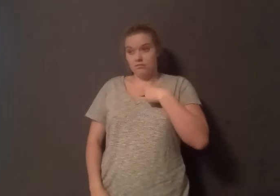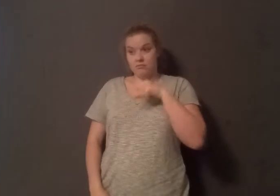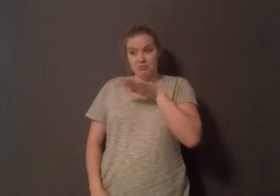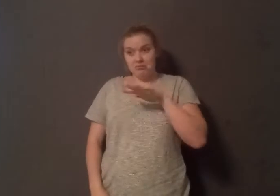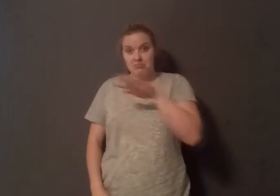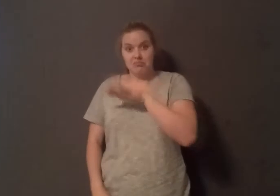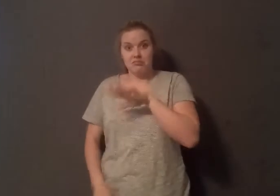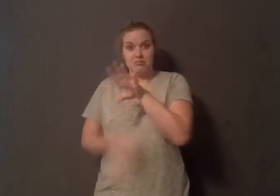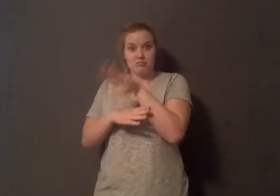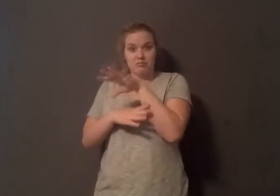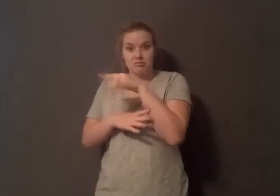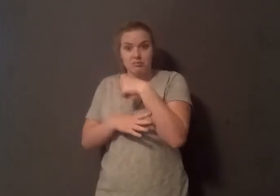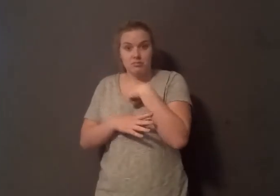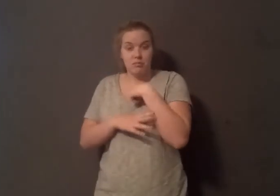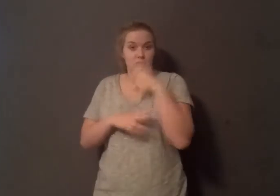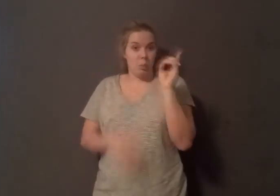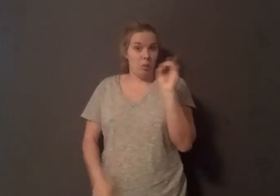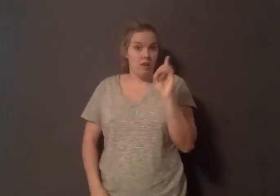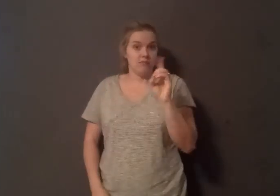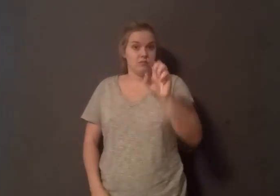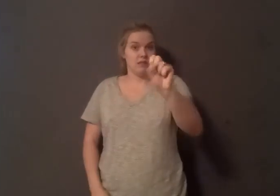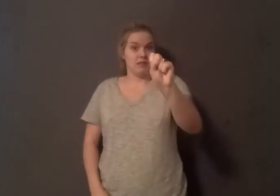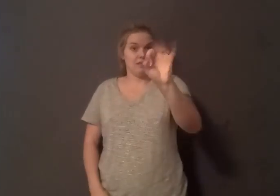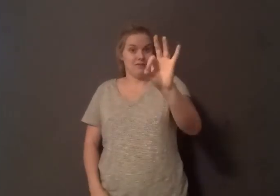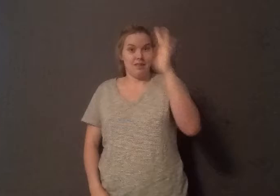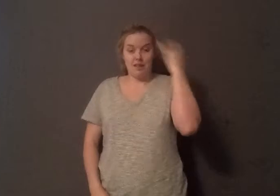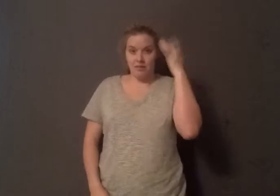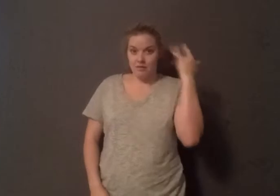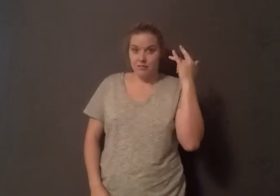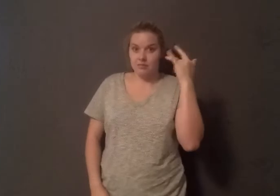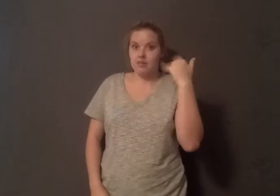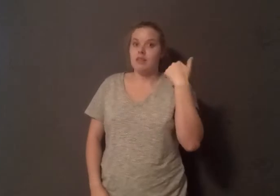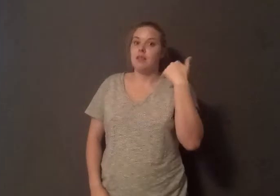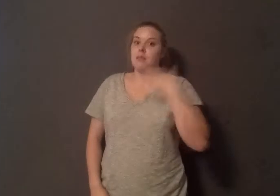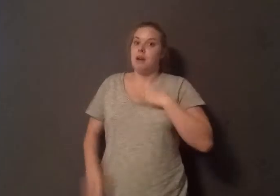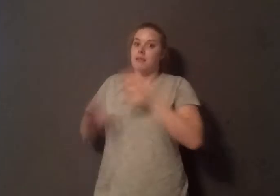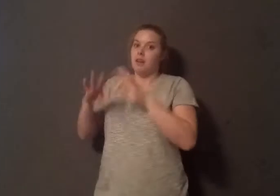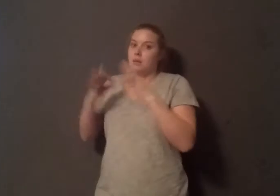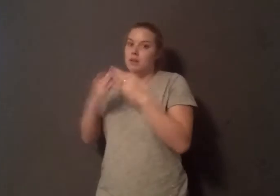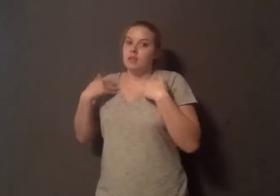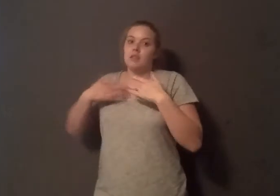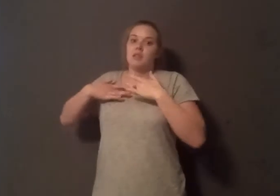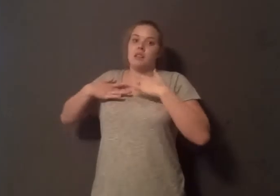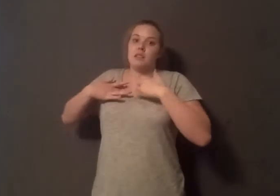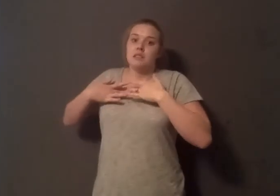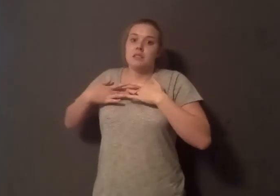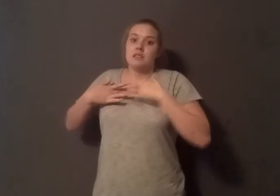What is it? many of us, I have a family history of diabetes, heart disease, and cancer. My dad had his